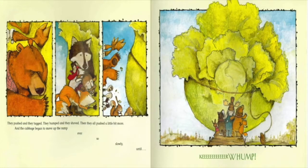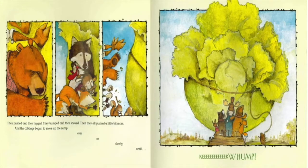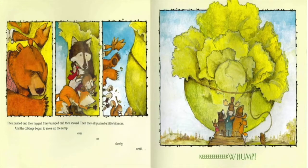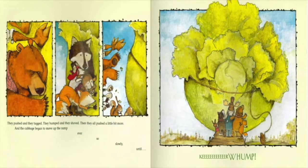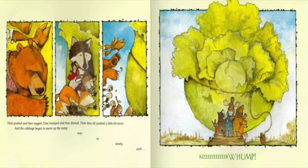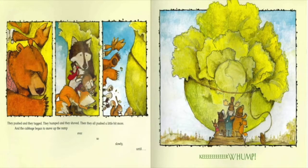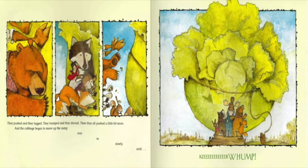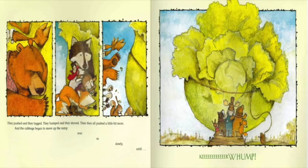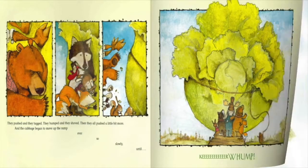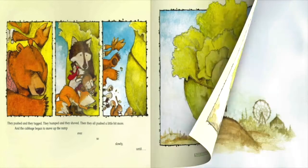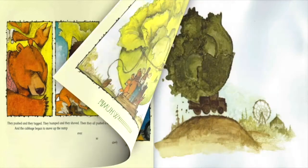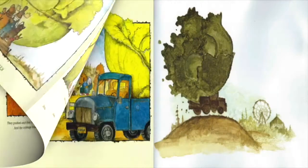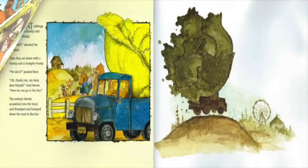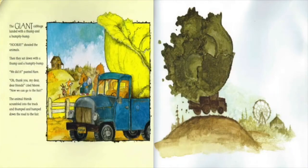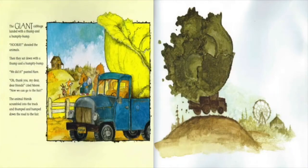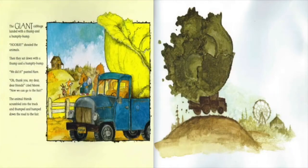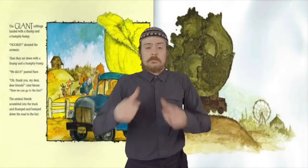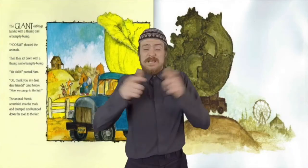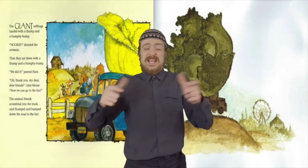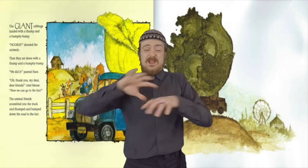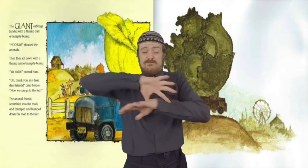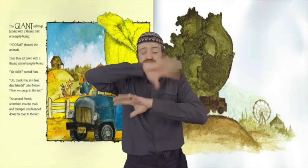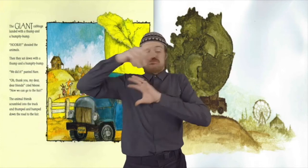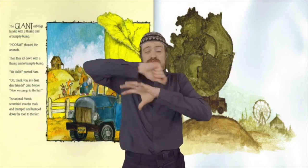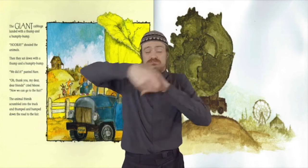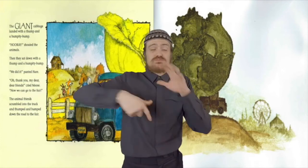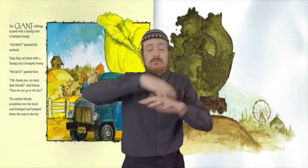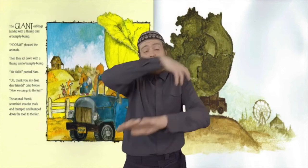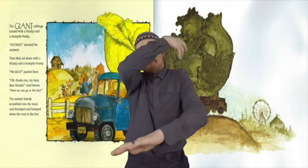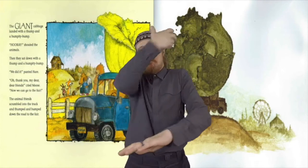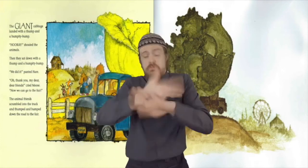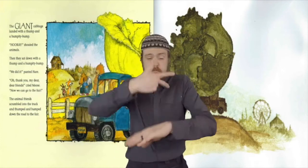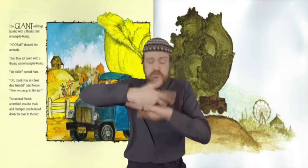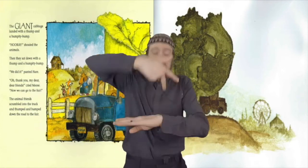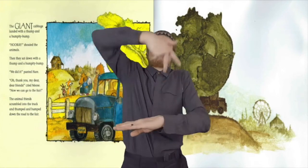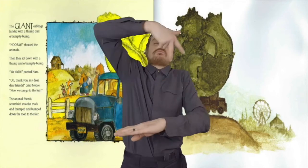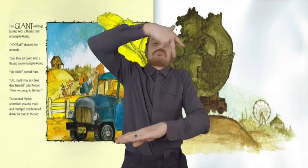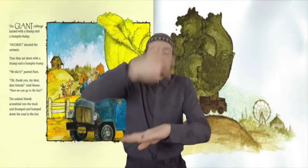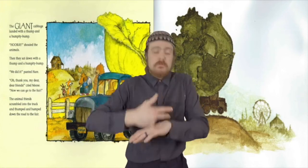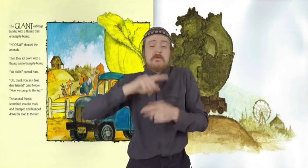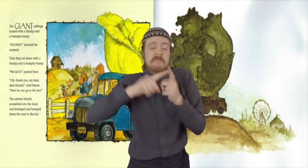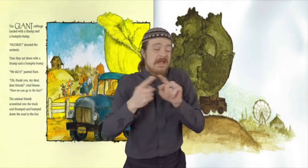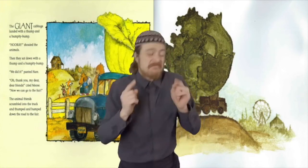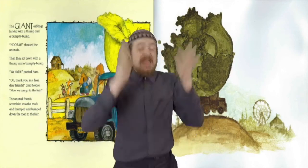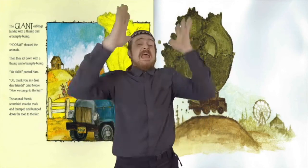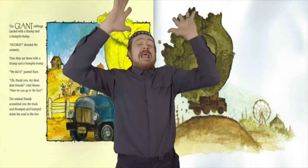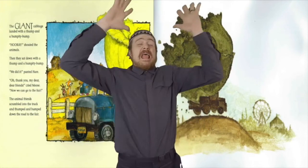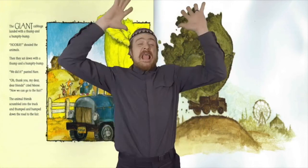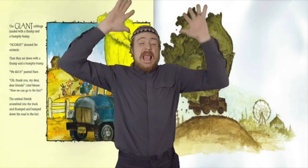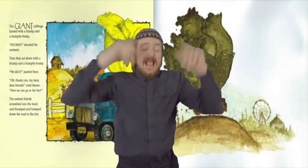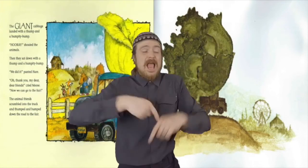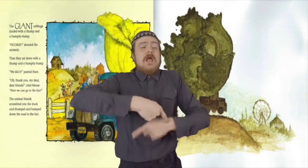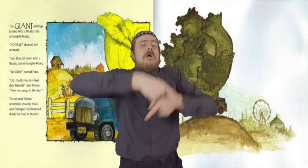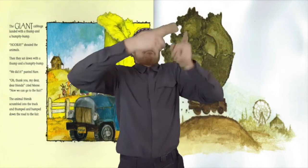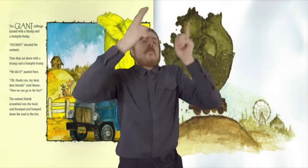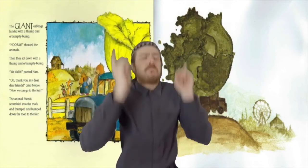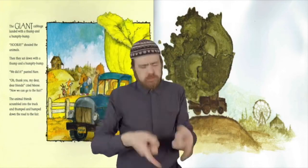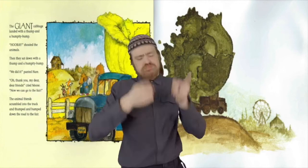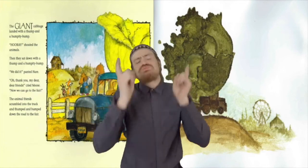Curlwump! The giant cabbage landed with a thump and a bumpity bump. Hooray! shouted the animals. Then they sat down